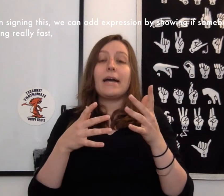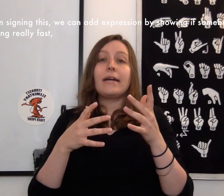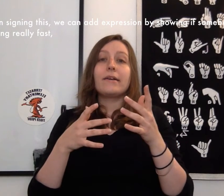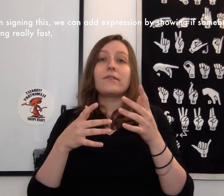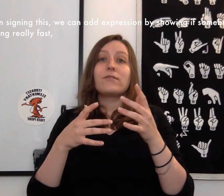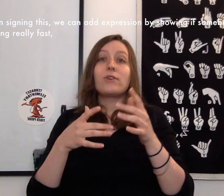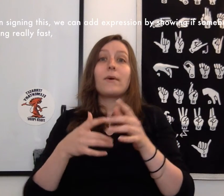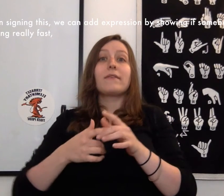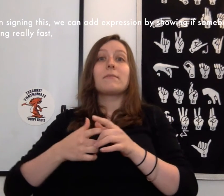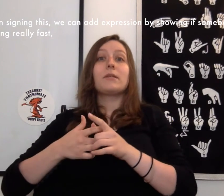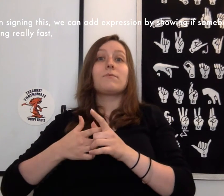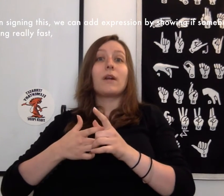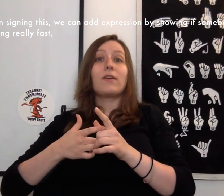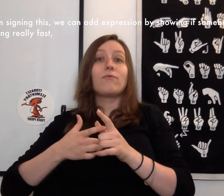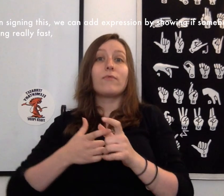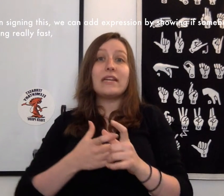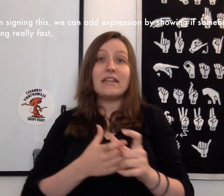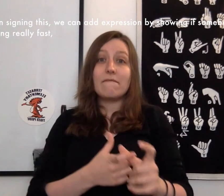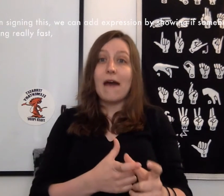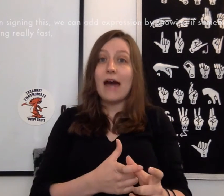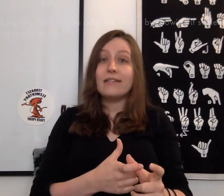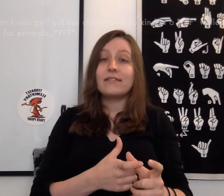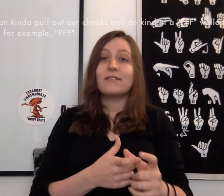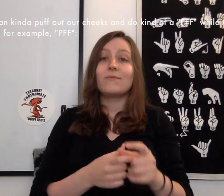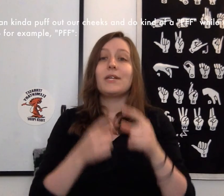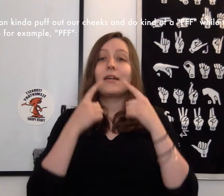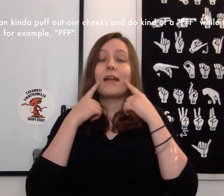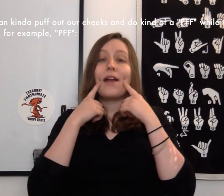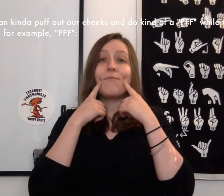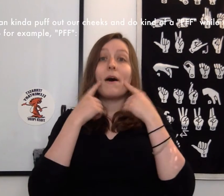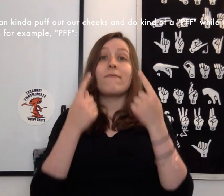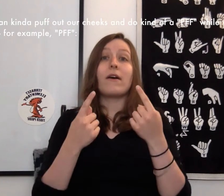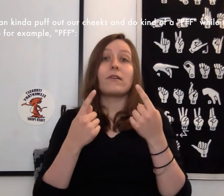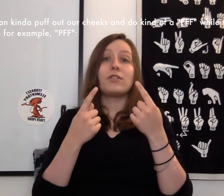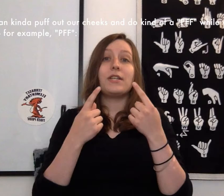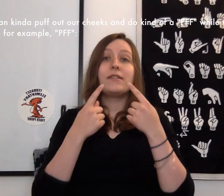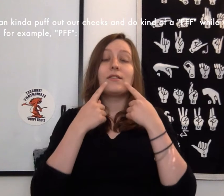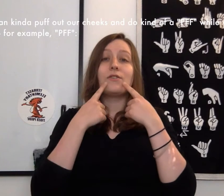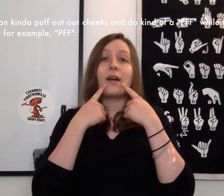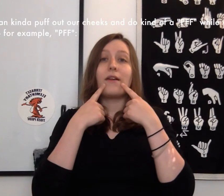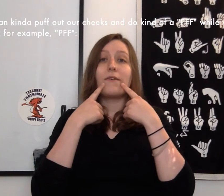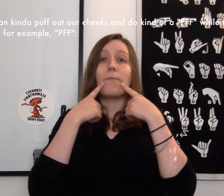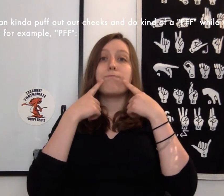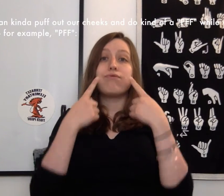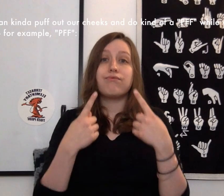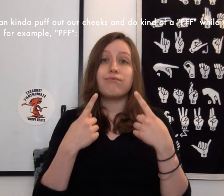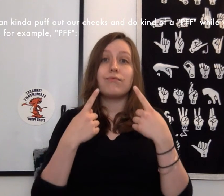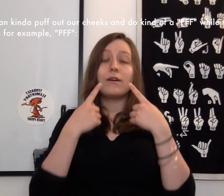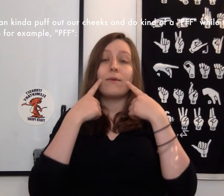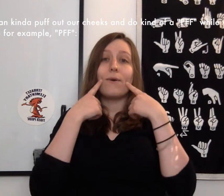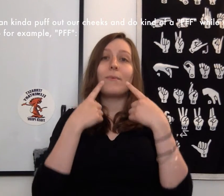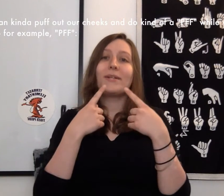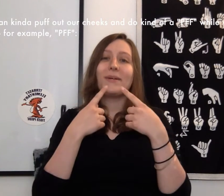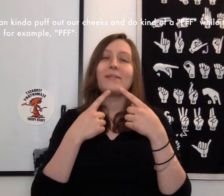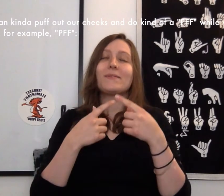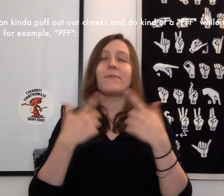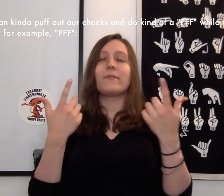showing if somebody's running really fast. We can kind of puff out our cheeks and do kind of a pfft while we do it. So for